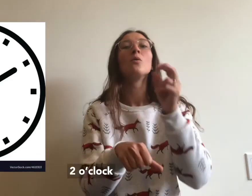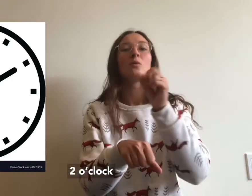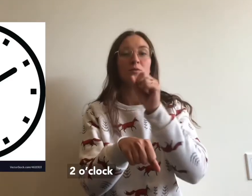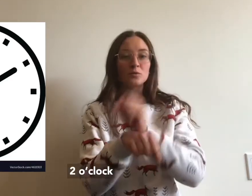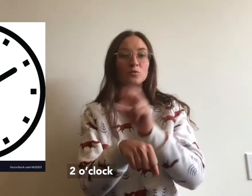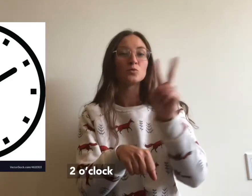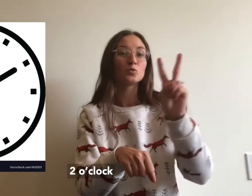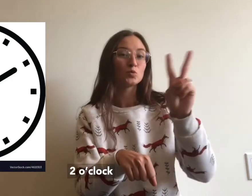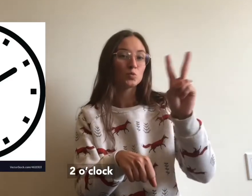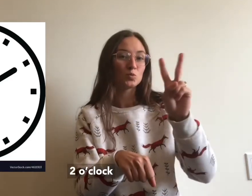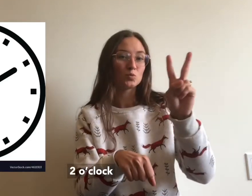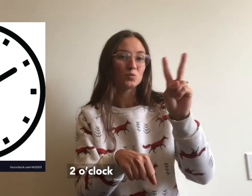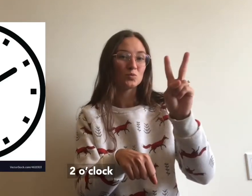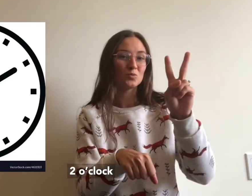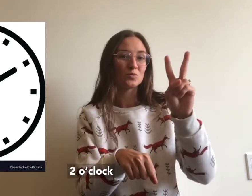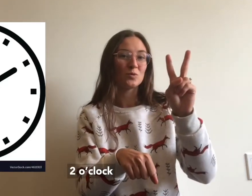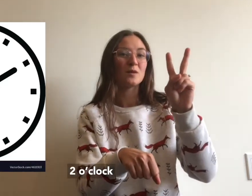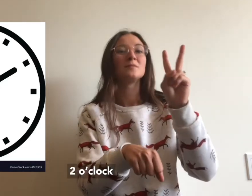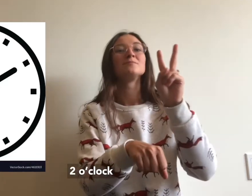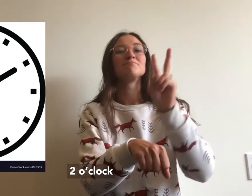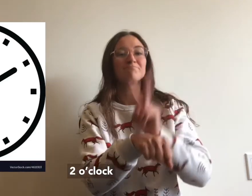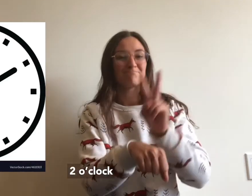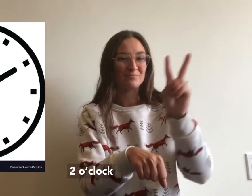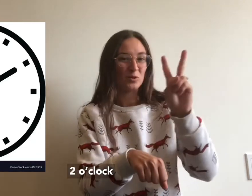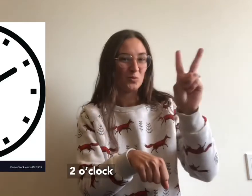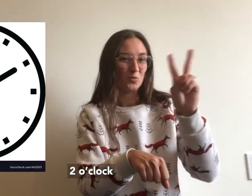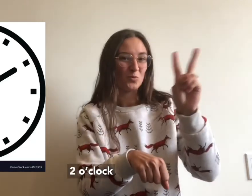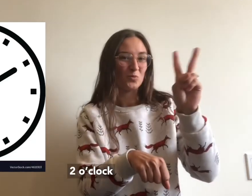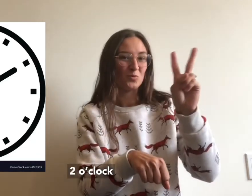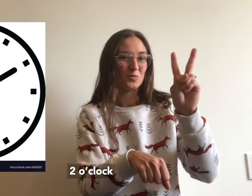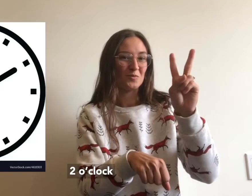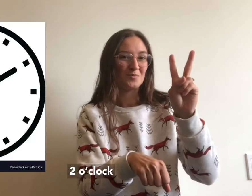Two o'clock. Two o'clock.